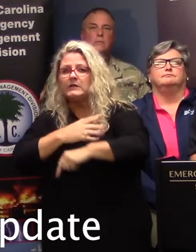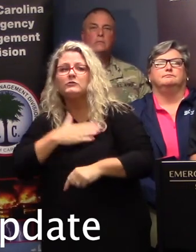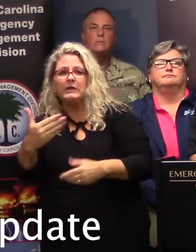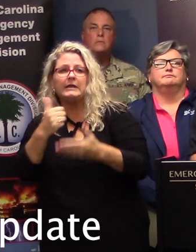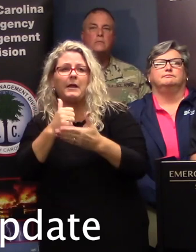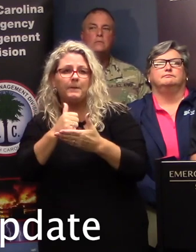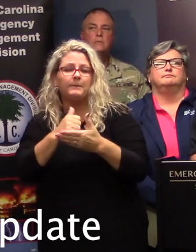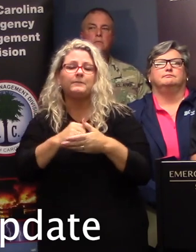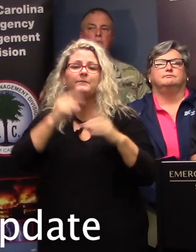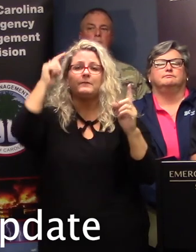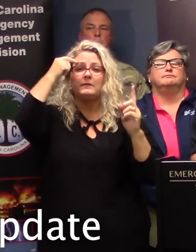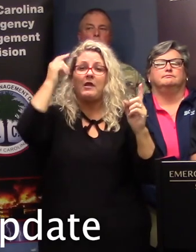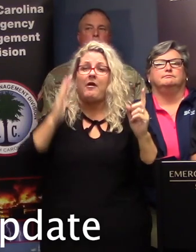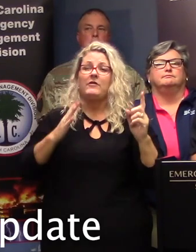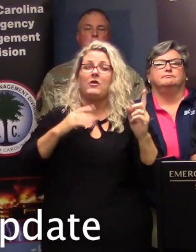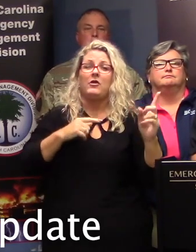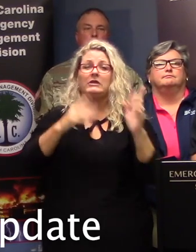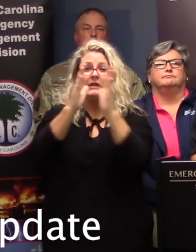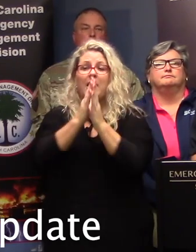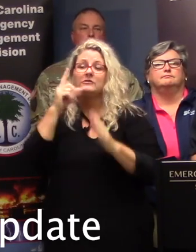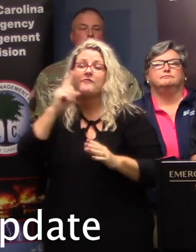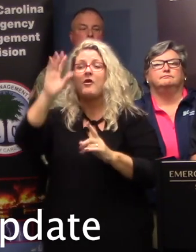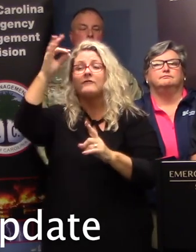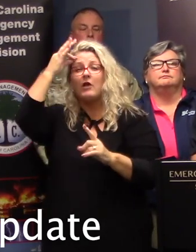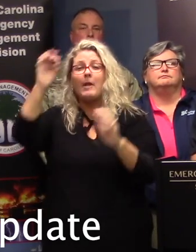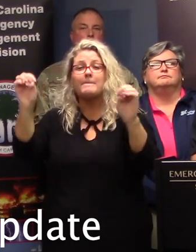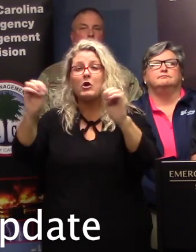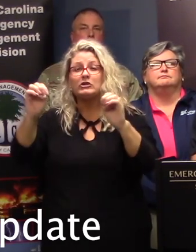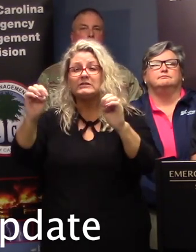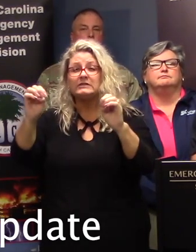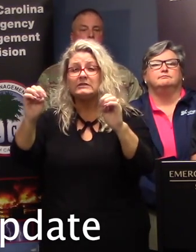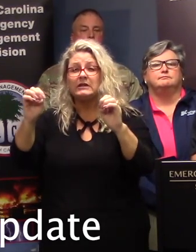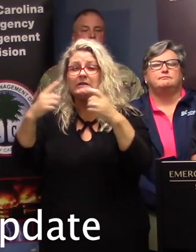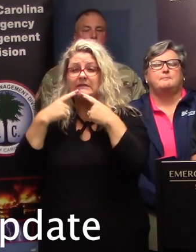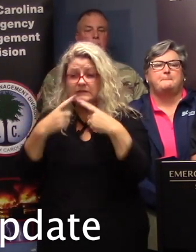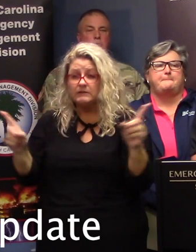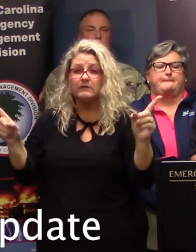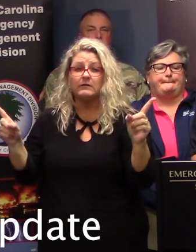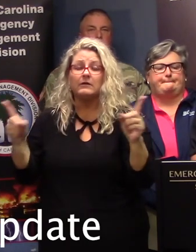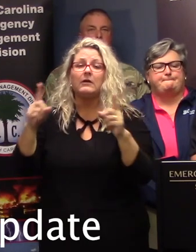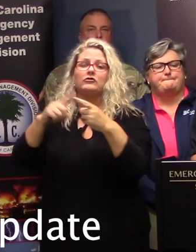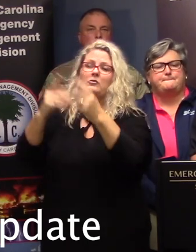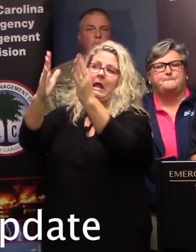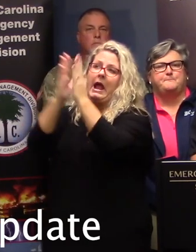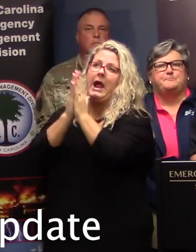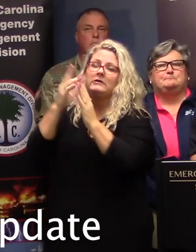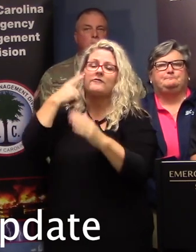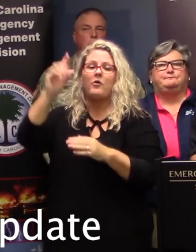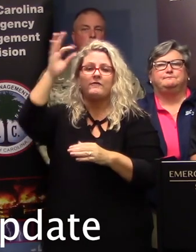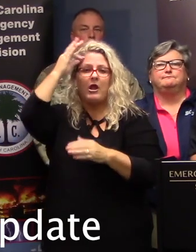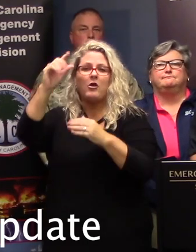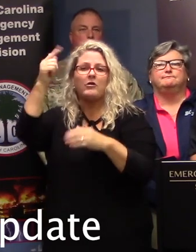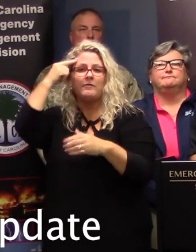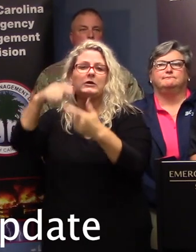The governor's requested a federal emergency declaration, which will allow us assistance from the federal government